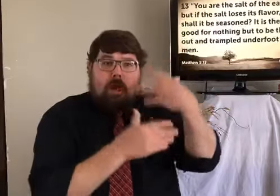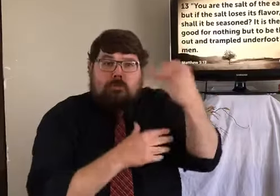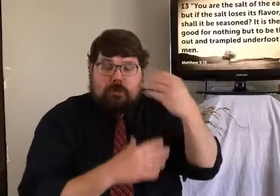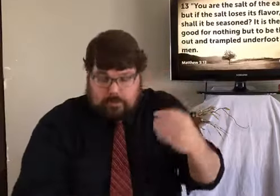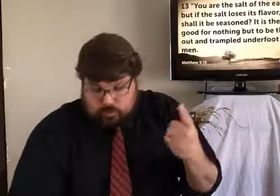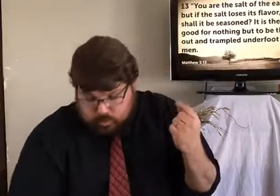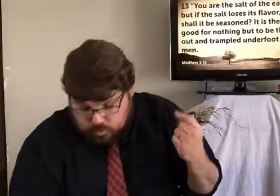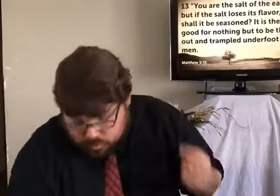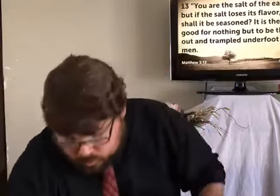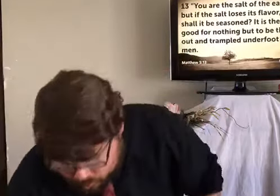ice,